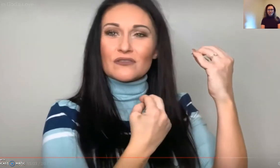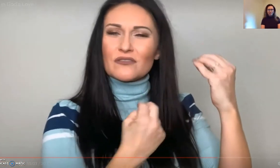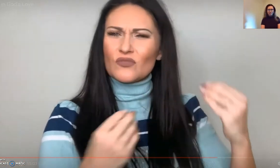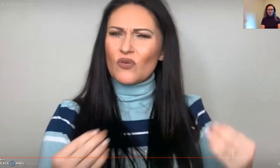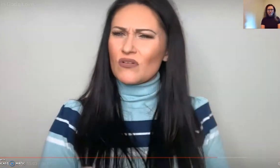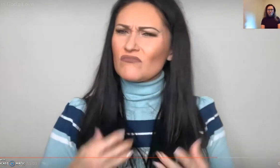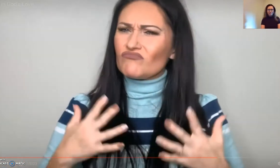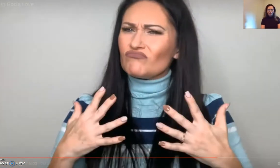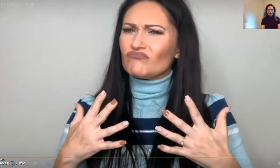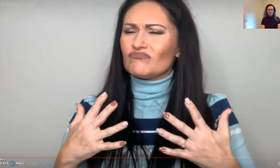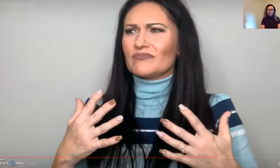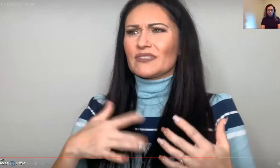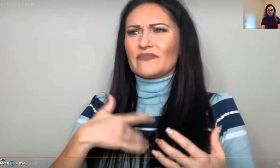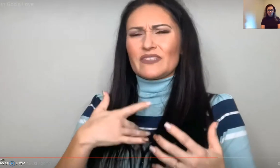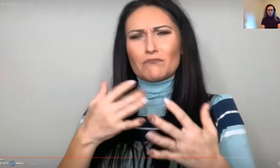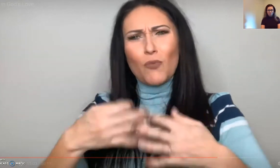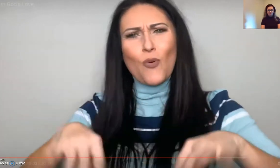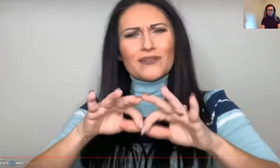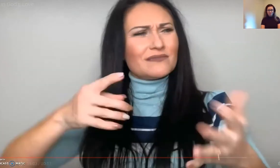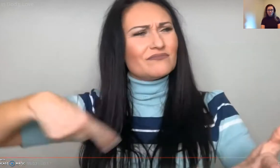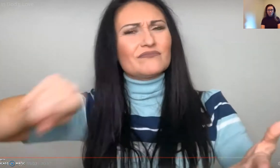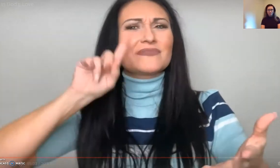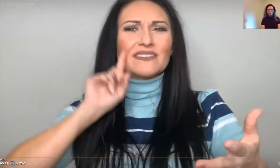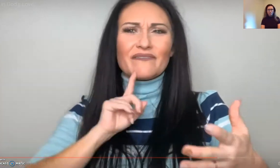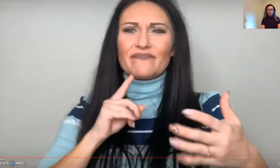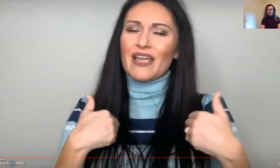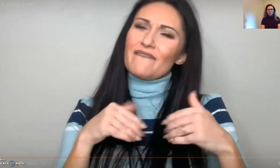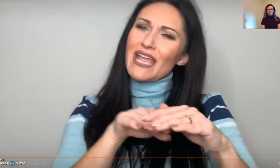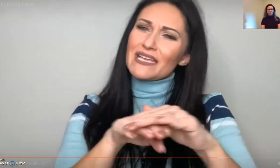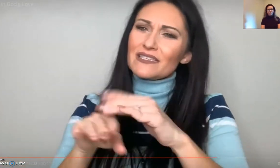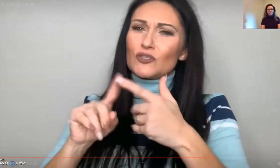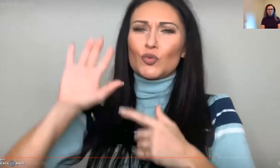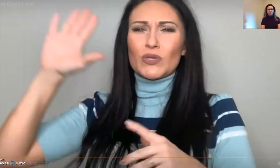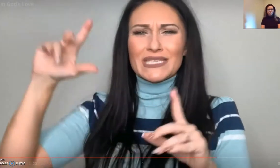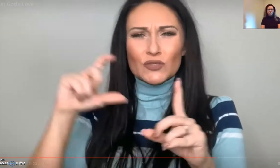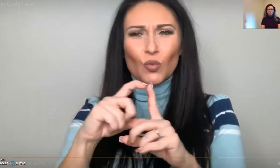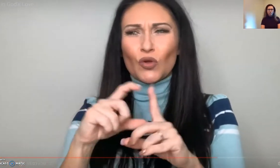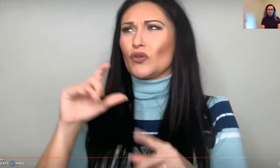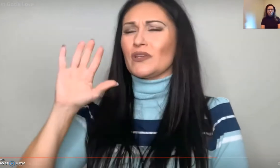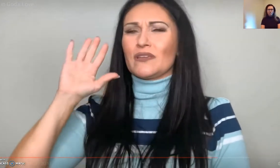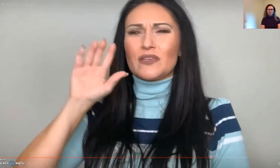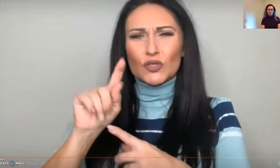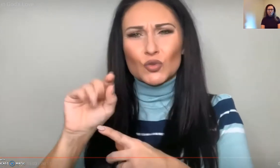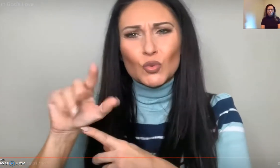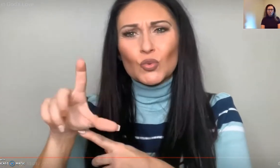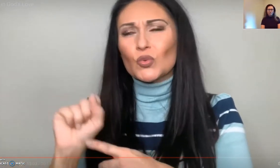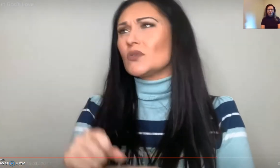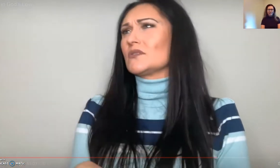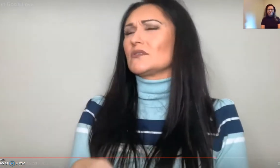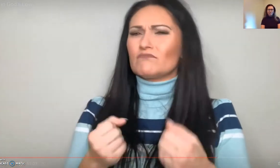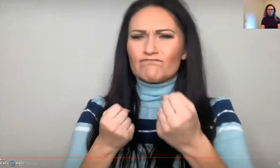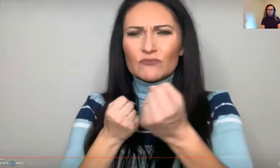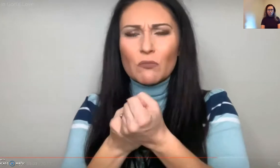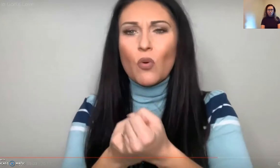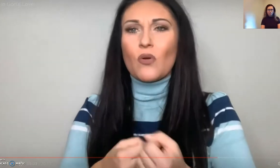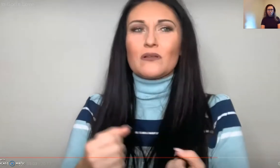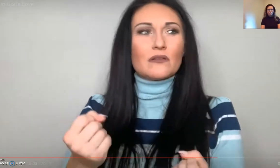never, I've never had someone who taught me before. It's really important for us deaf people to have access to his word through